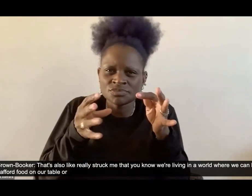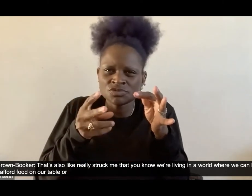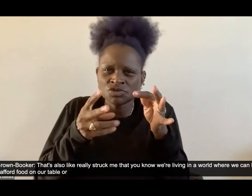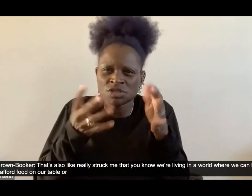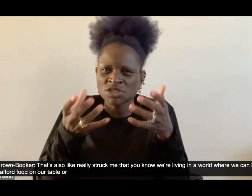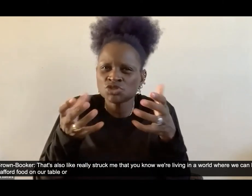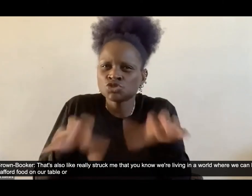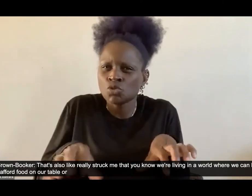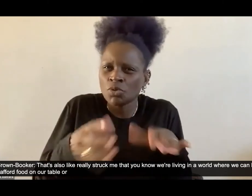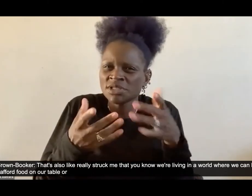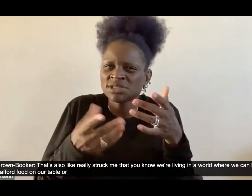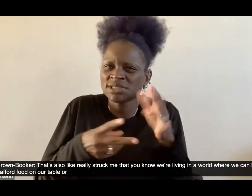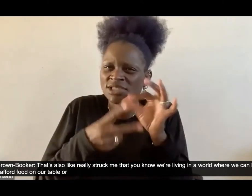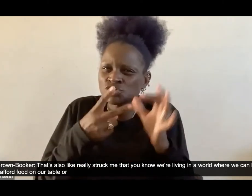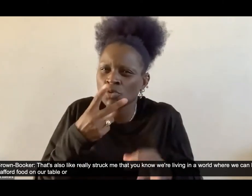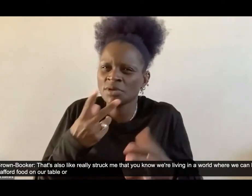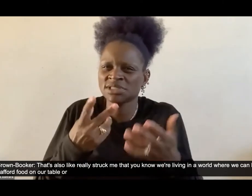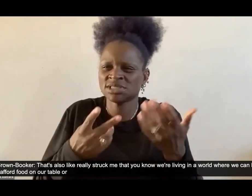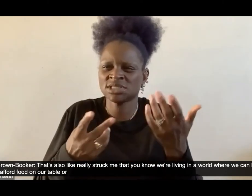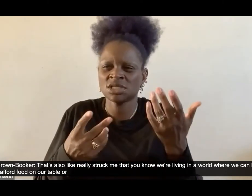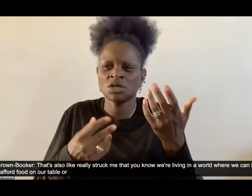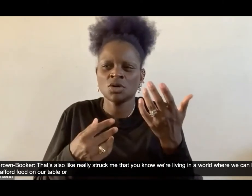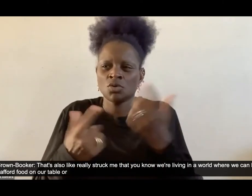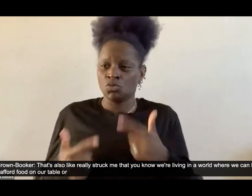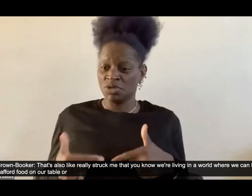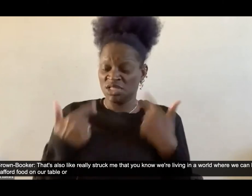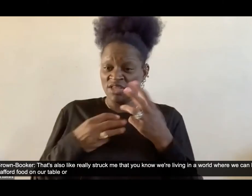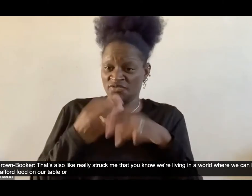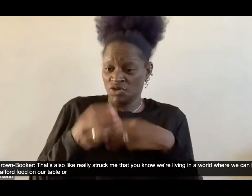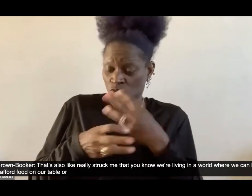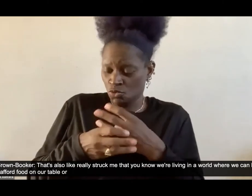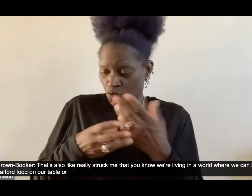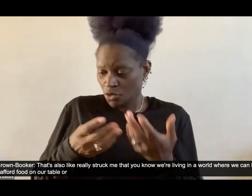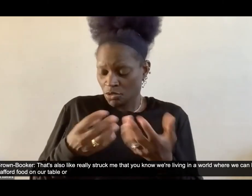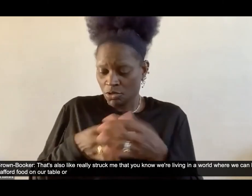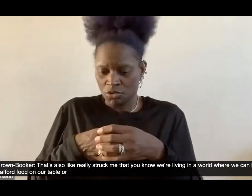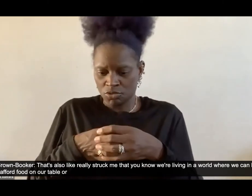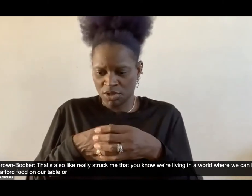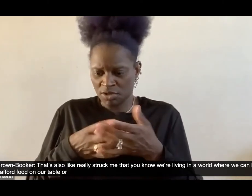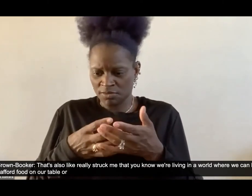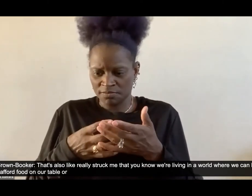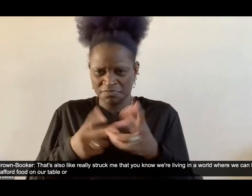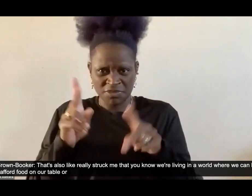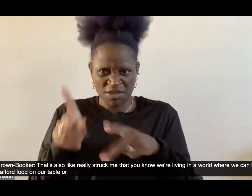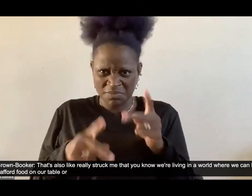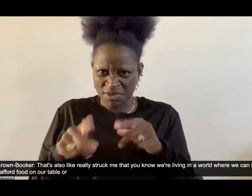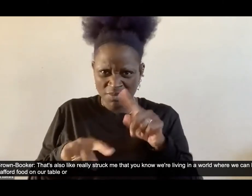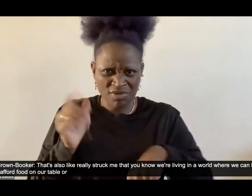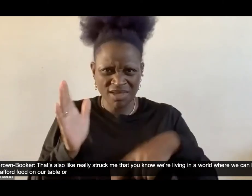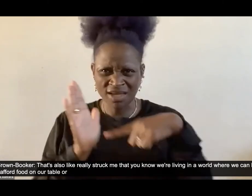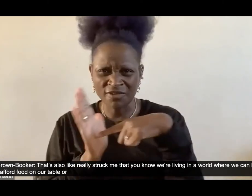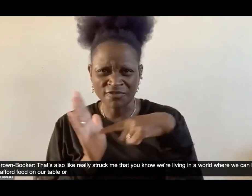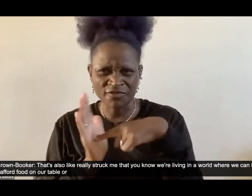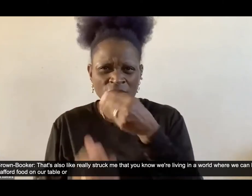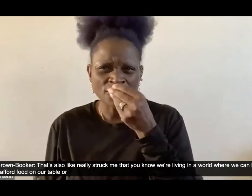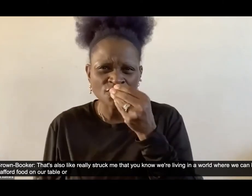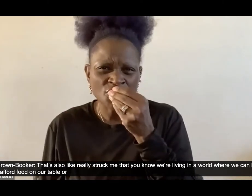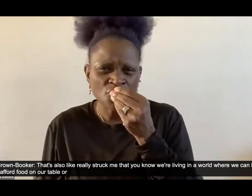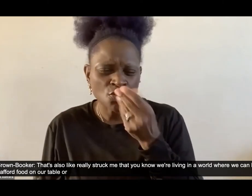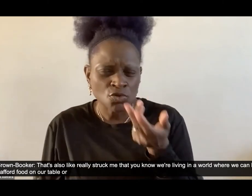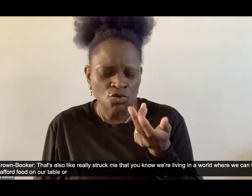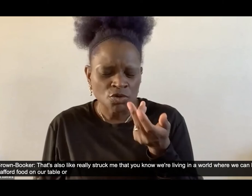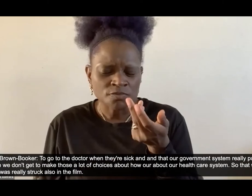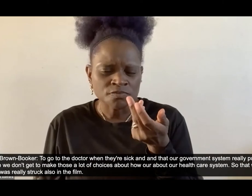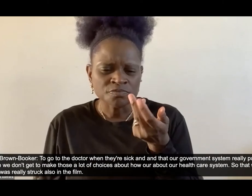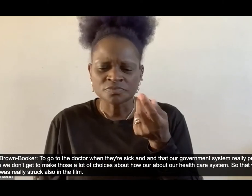you know we're living in a world where we can barely people can barely afford food on their table or